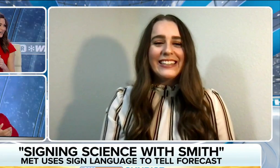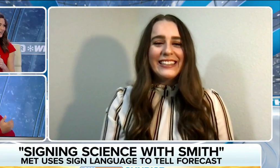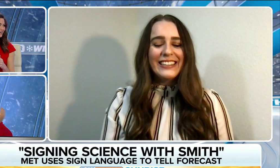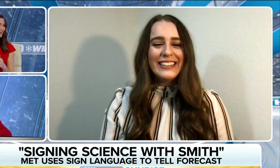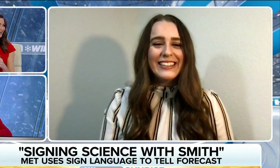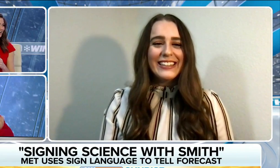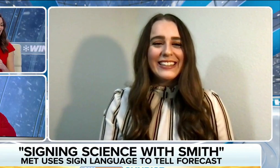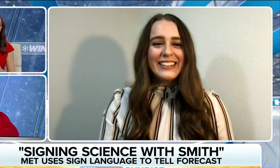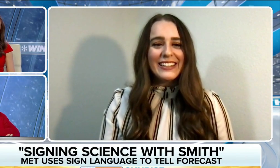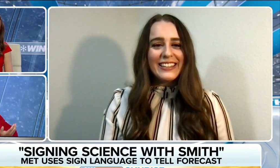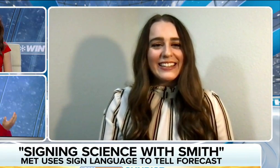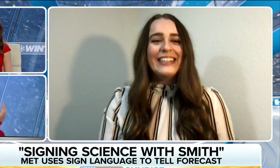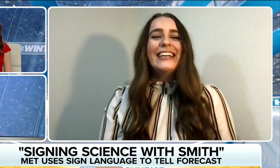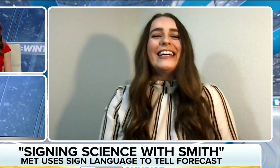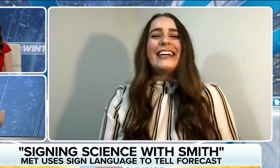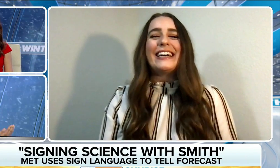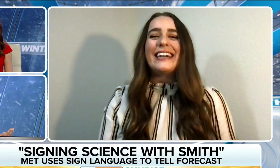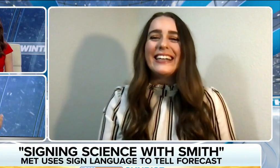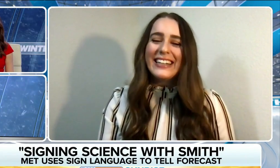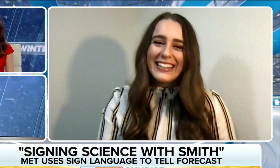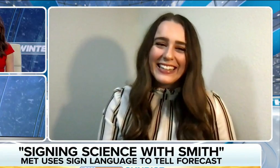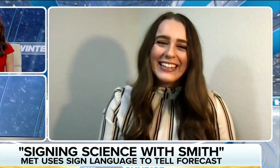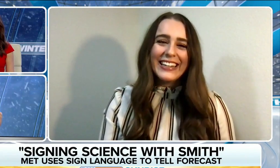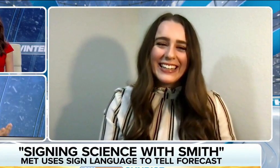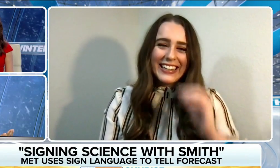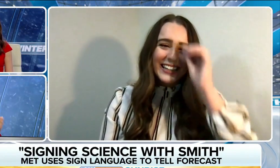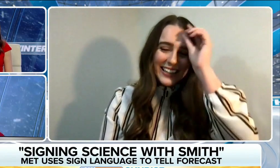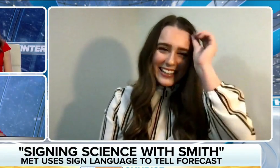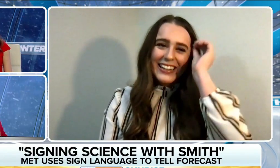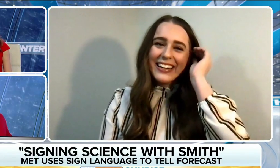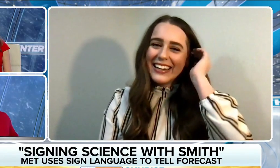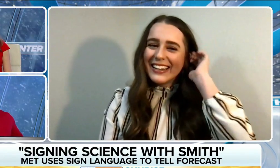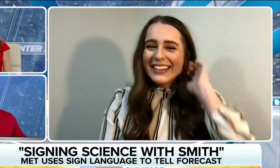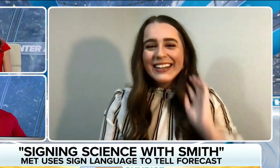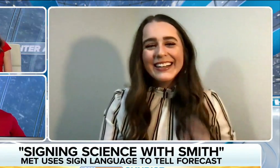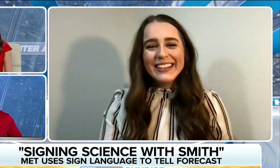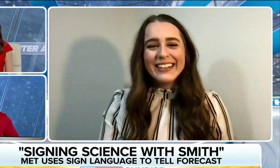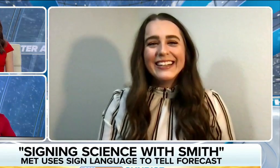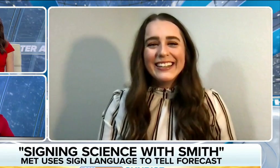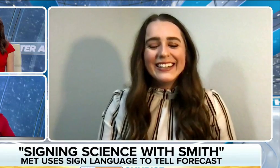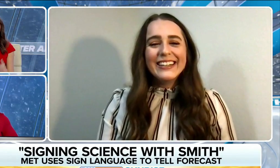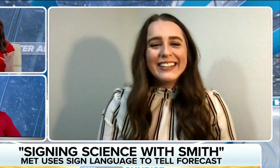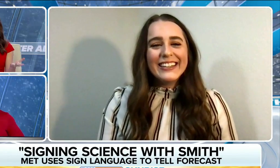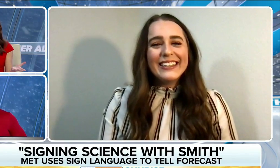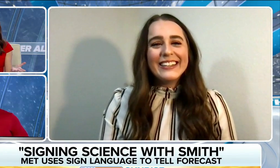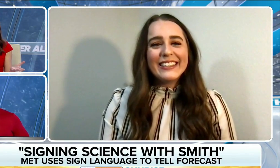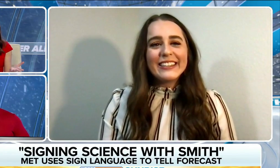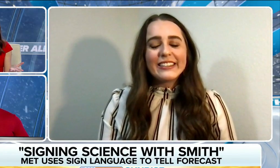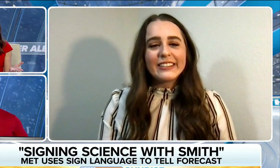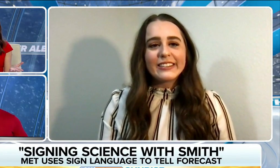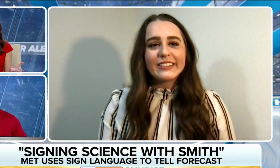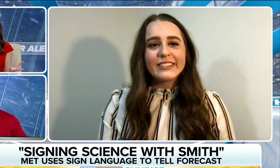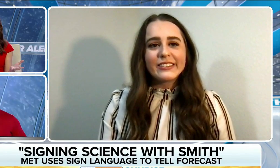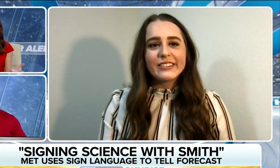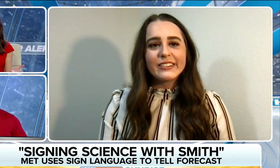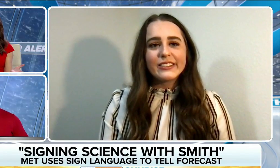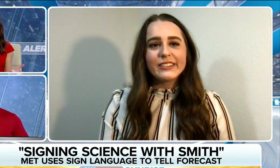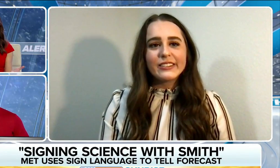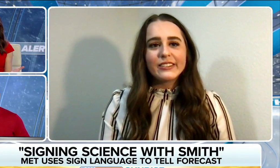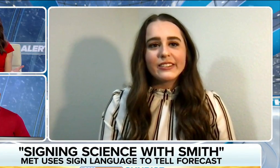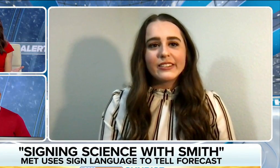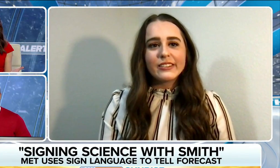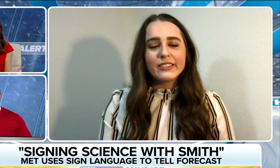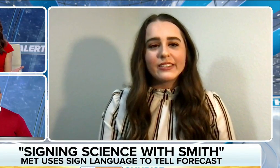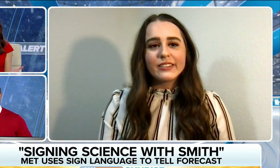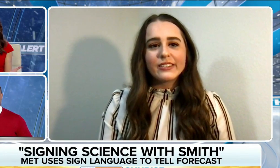it kind of flexes the arm there. And can kind of show my muscles there. There you go. Thank you, Michaela. Yeah. And, of course, we have to ask, how do we sign Fox